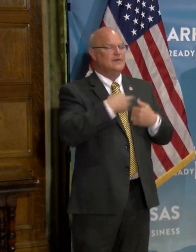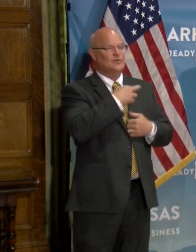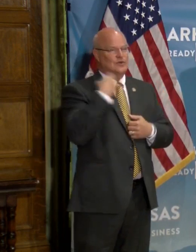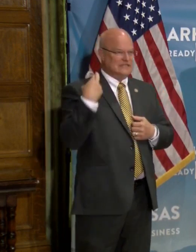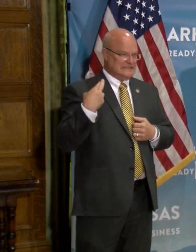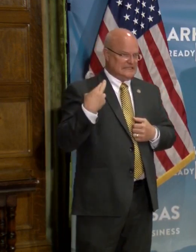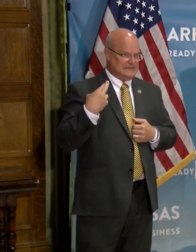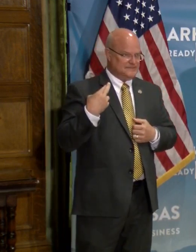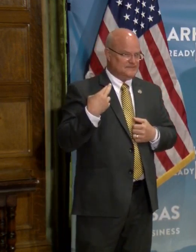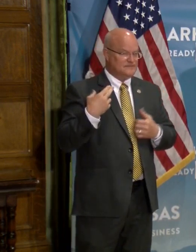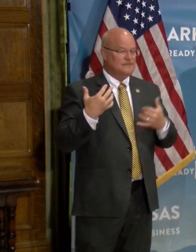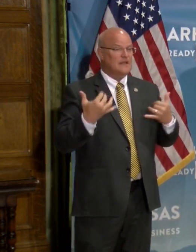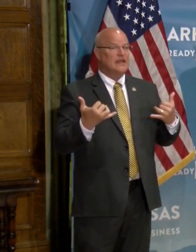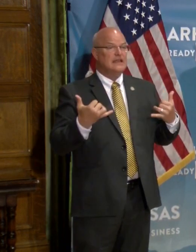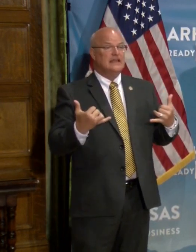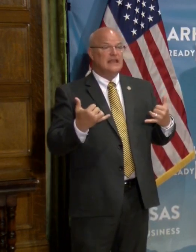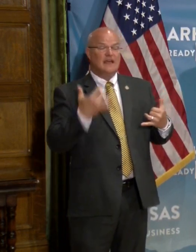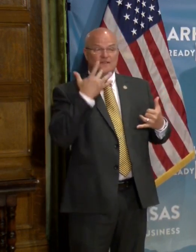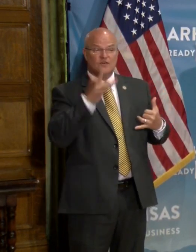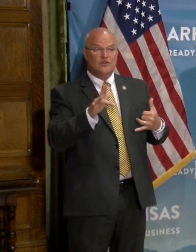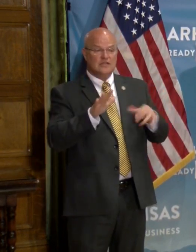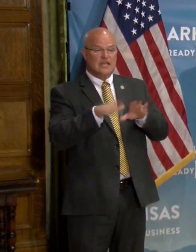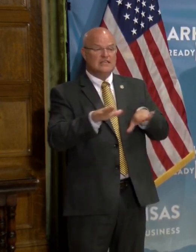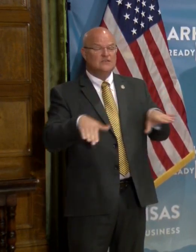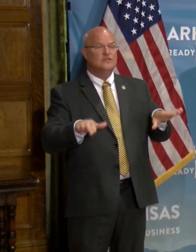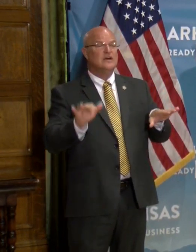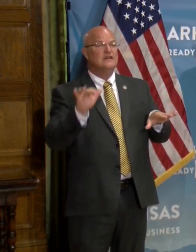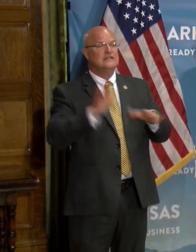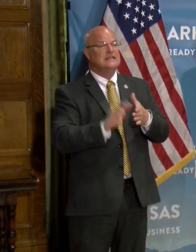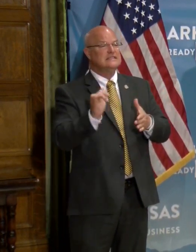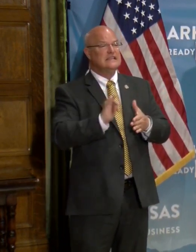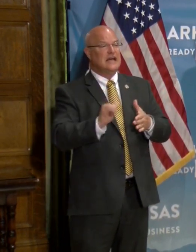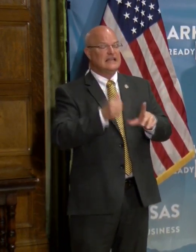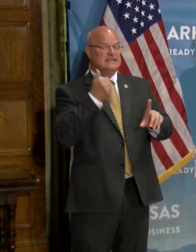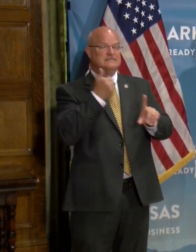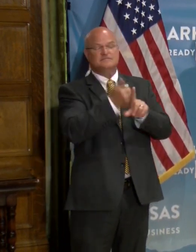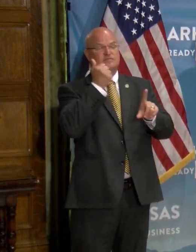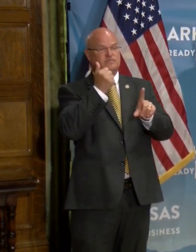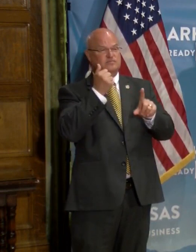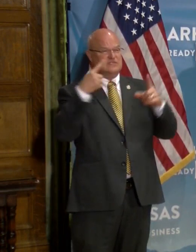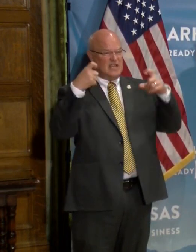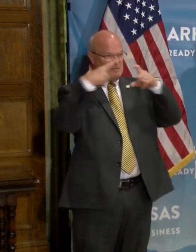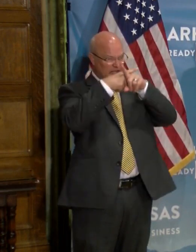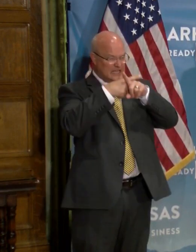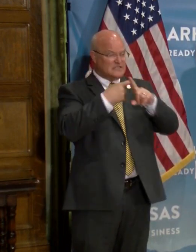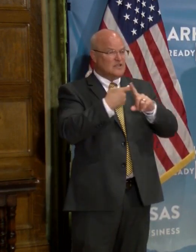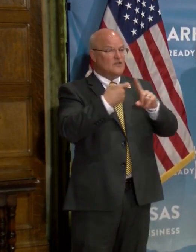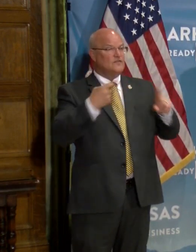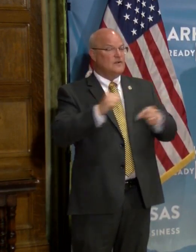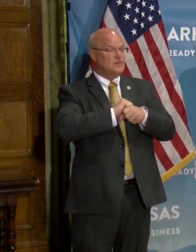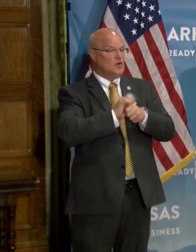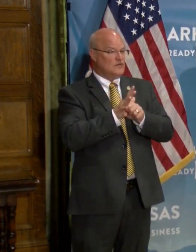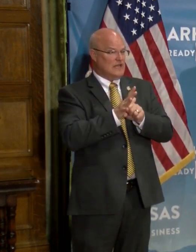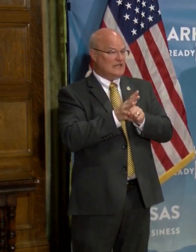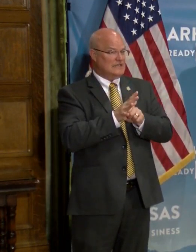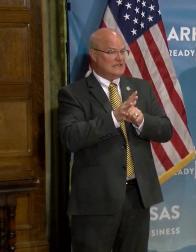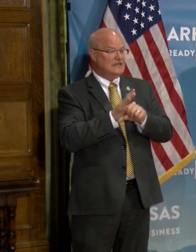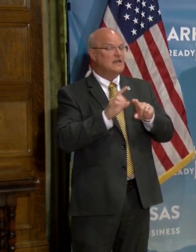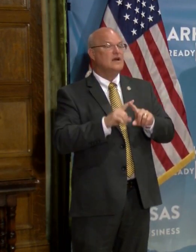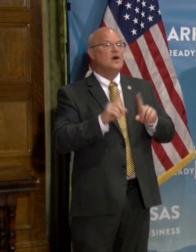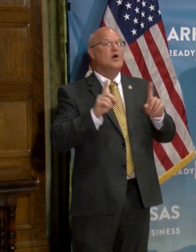risk. Now, fortunately, children are less likely to get severe complications from COVID-19,